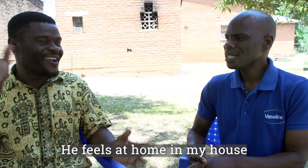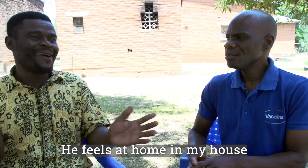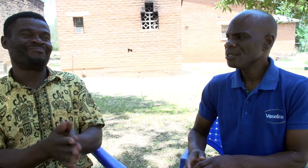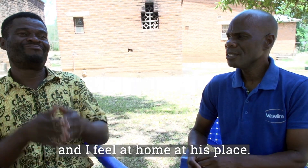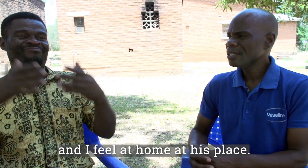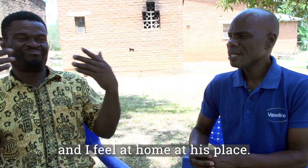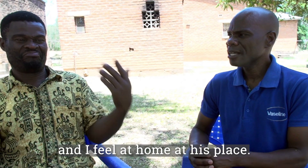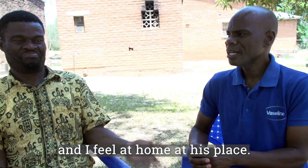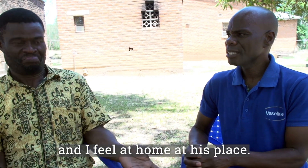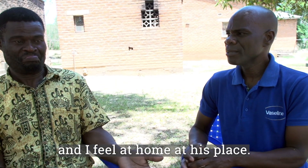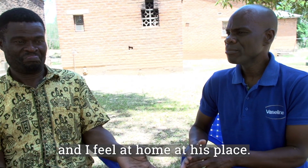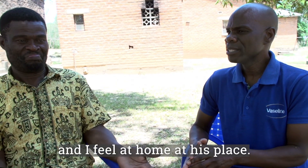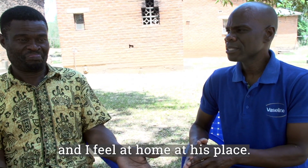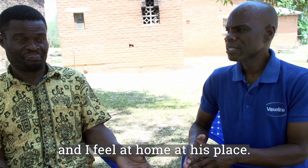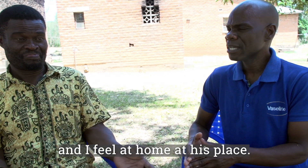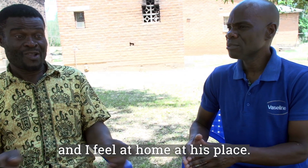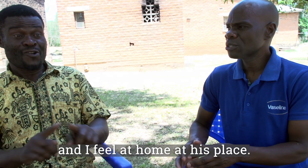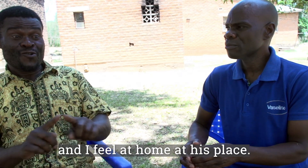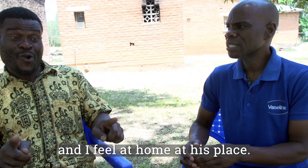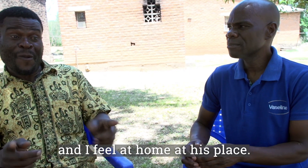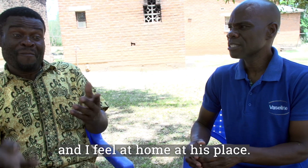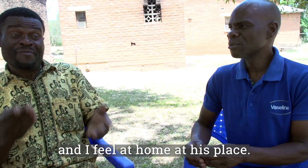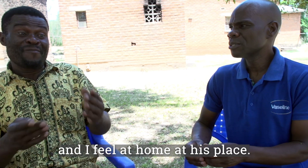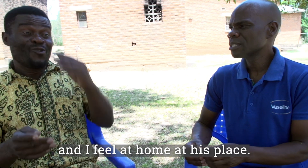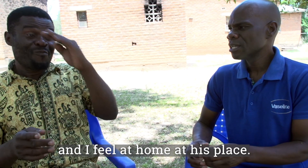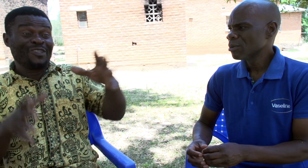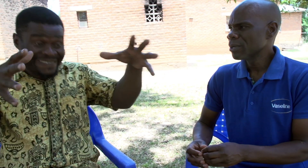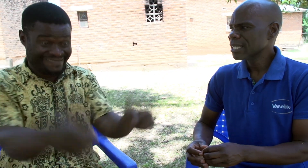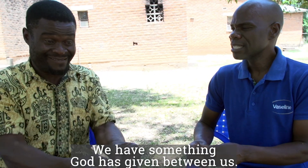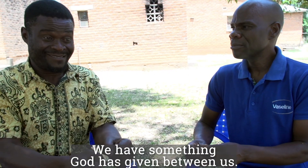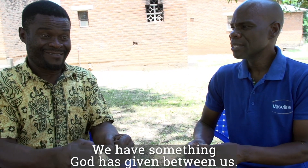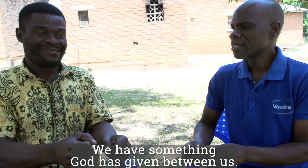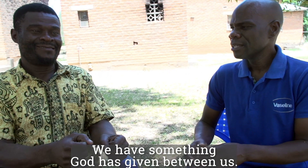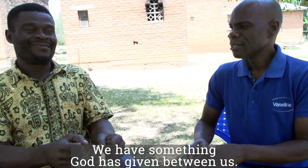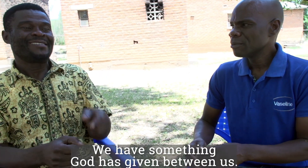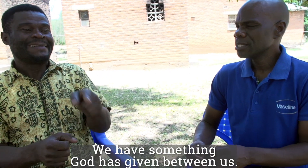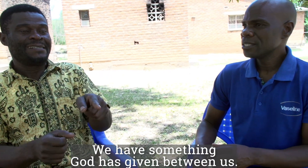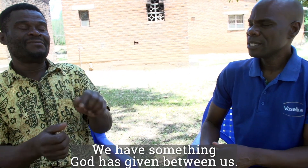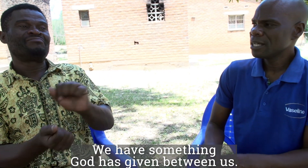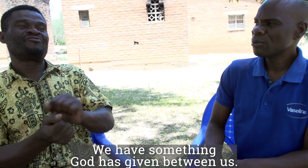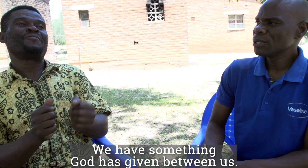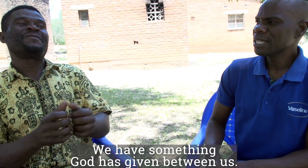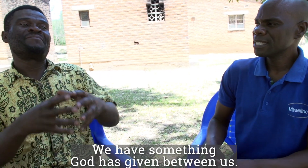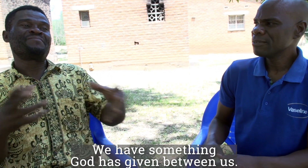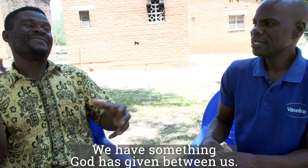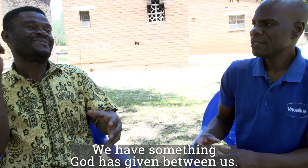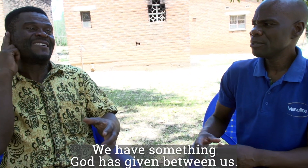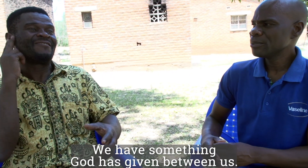he can be at my place in most of the time just because we had something Which God has given between